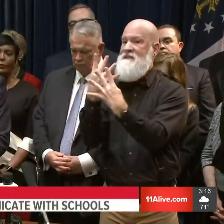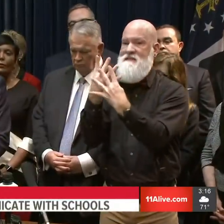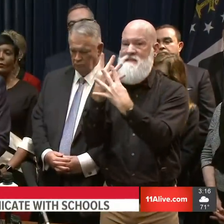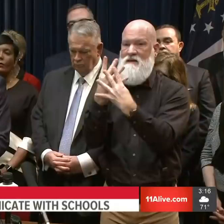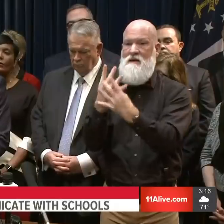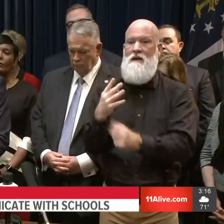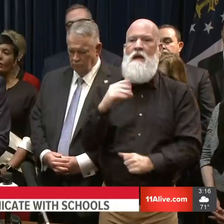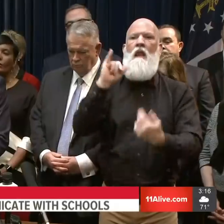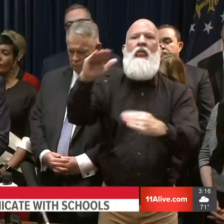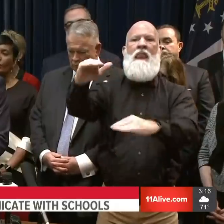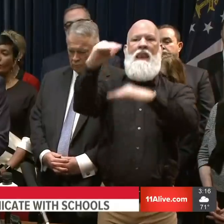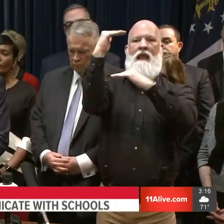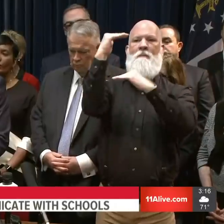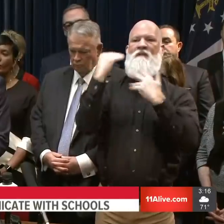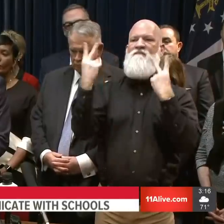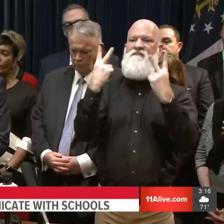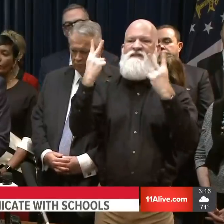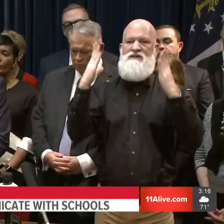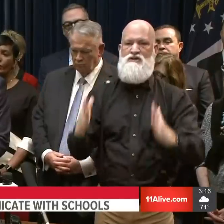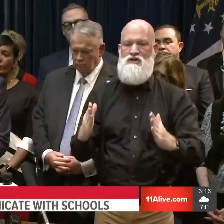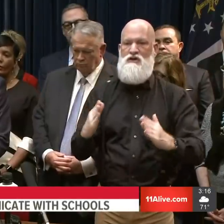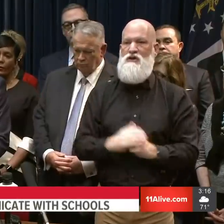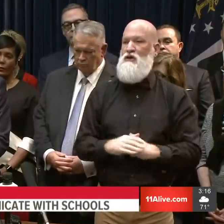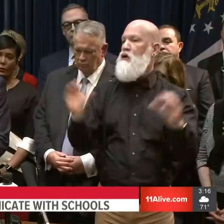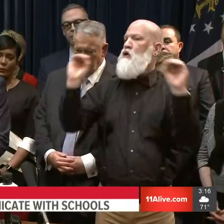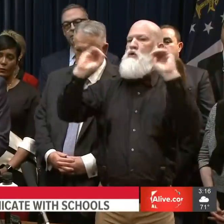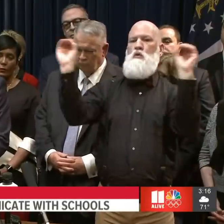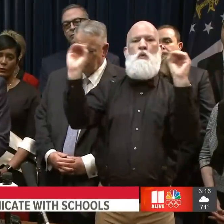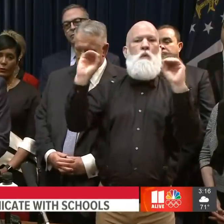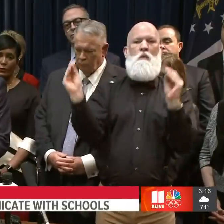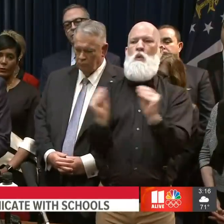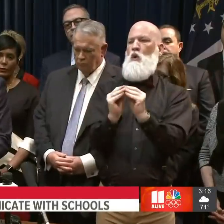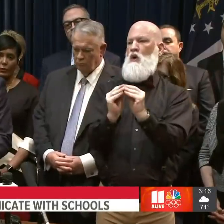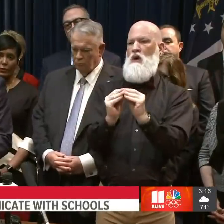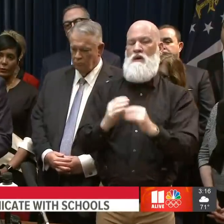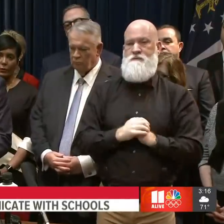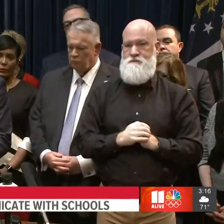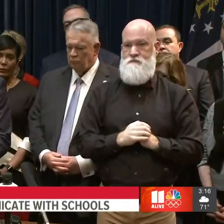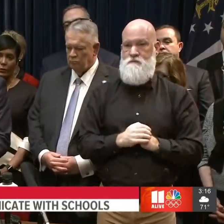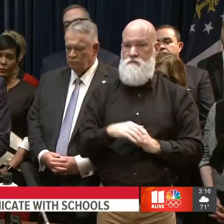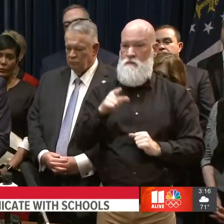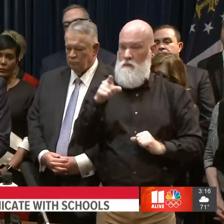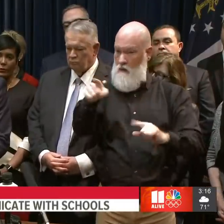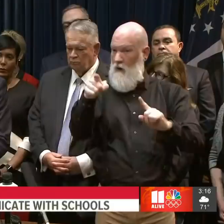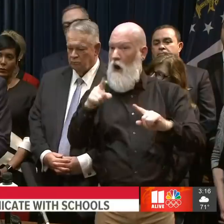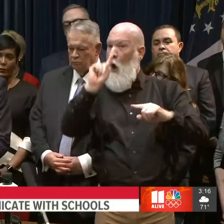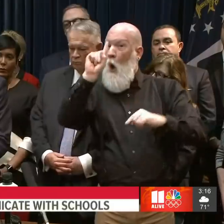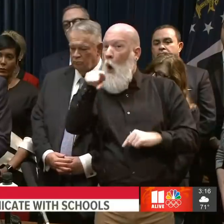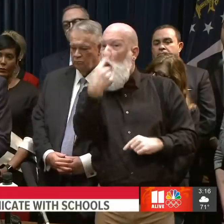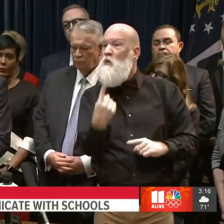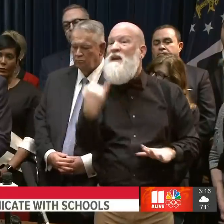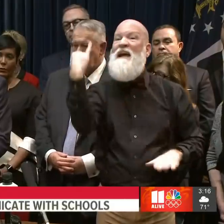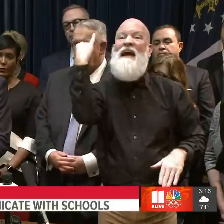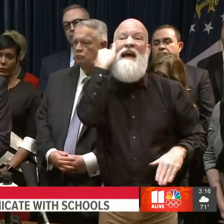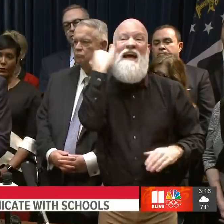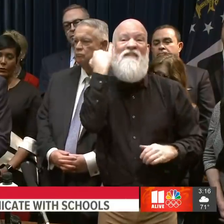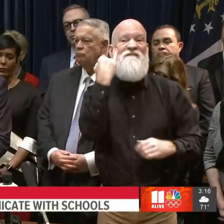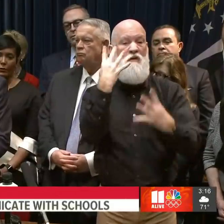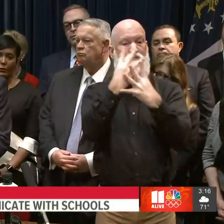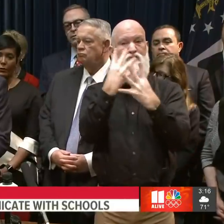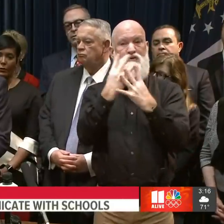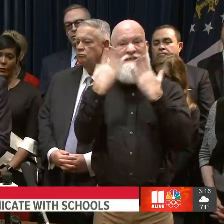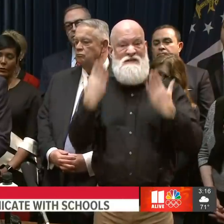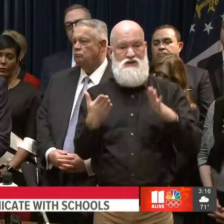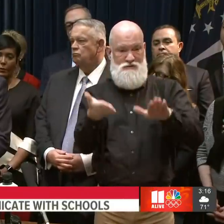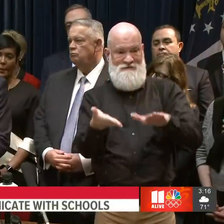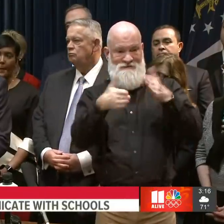facilities will completely suspend visitation except for next of kin and end of life situations. This decision,